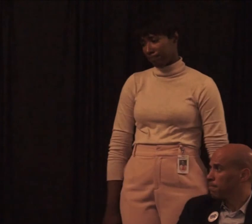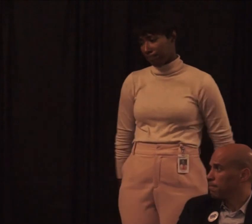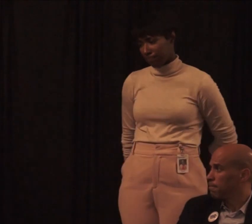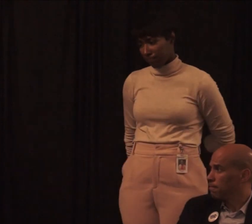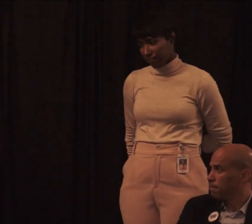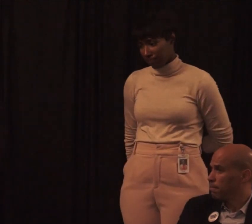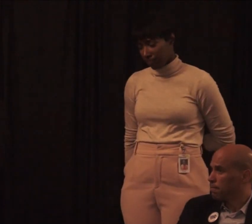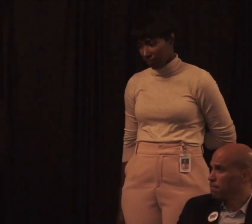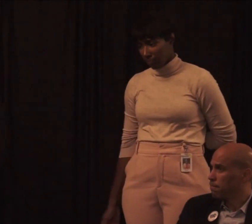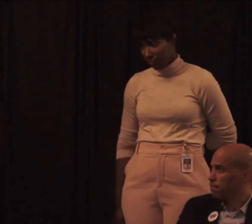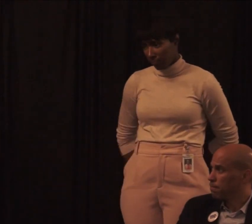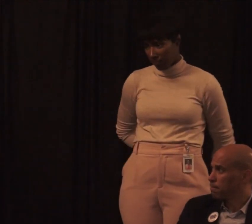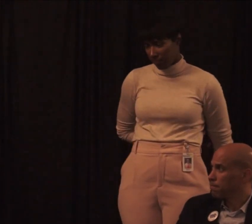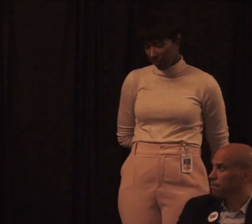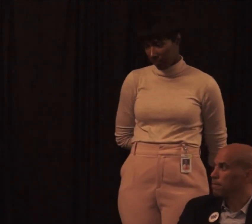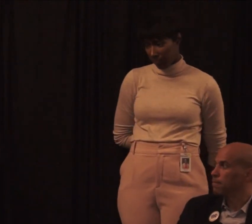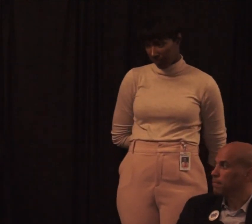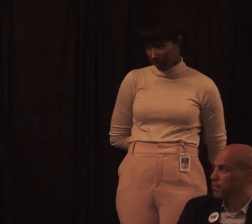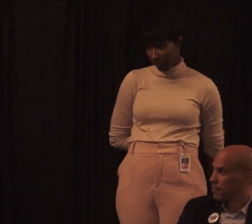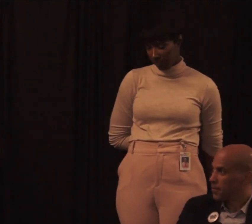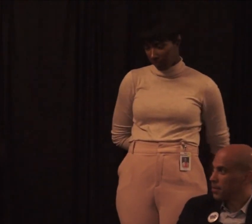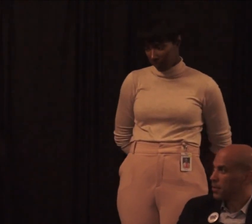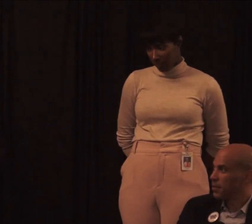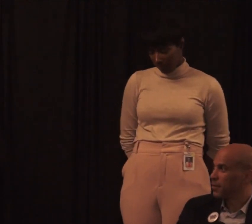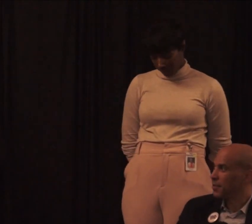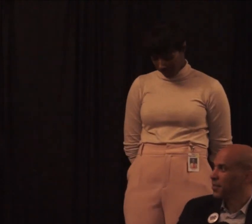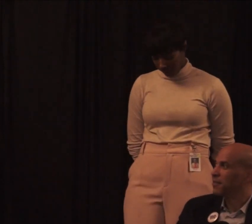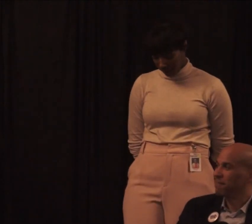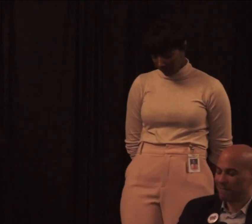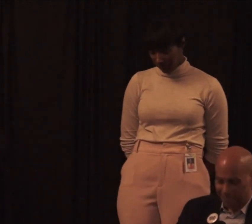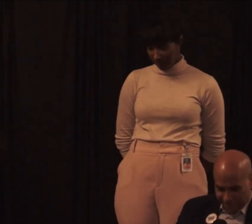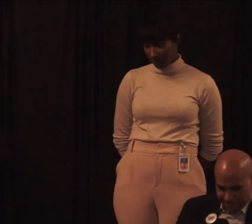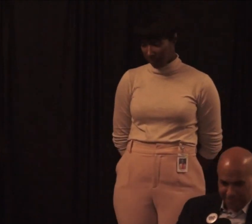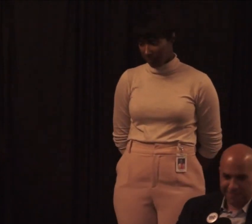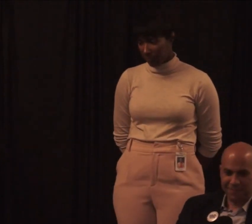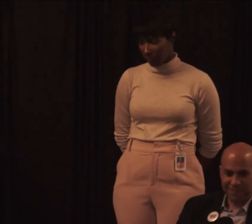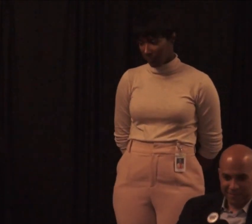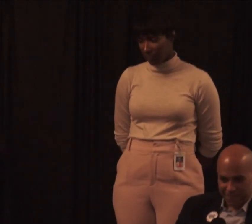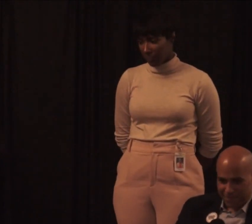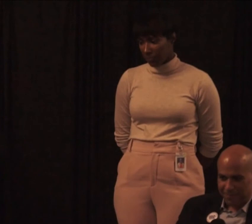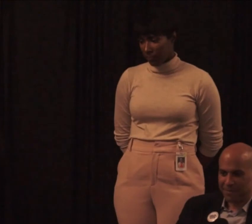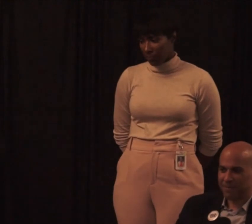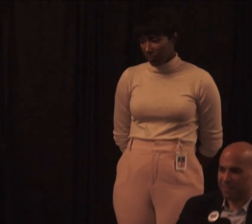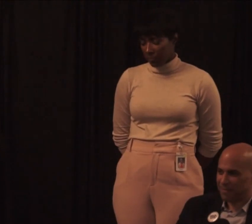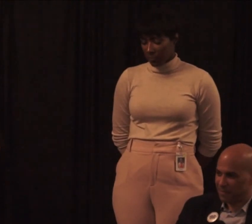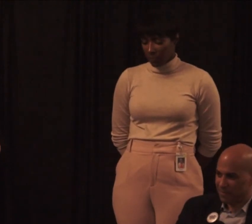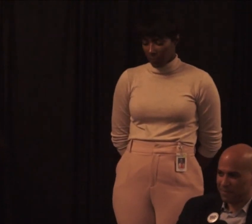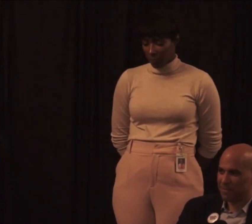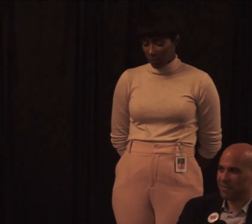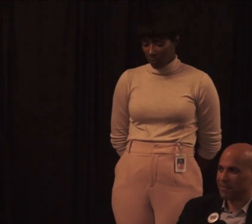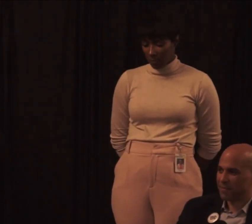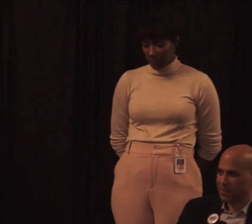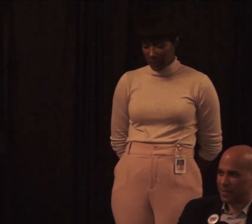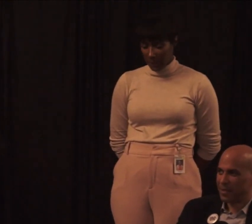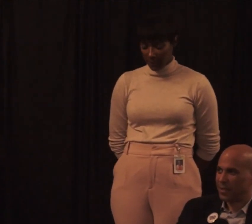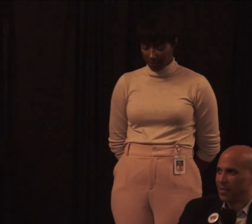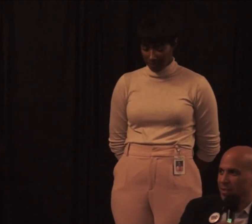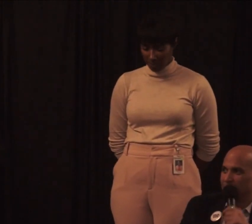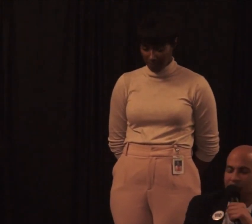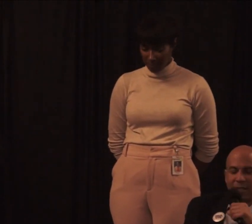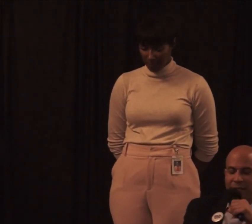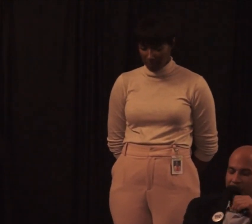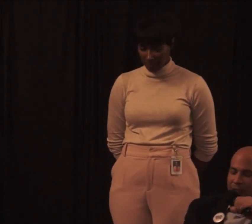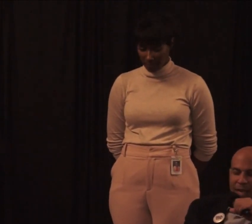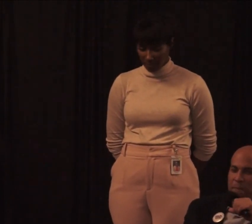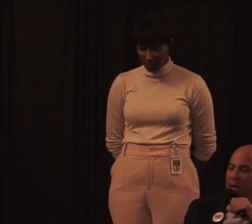When the IDEA was passed in 1975, Congress pledged to finance 40% of the differential cost of serving